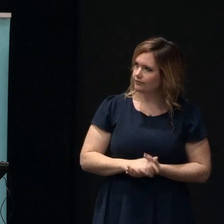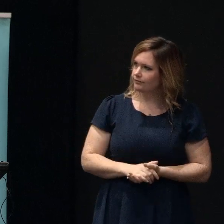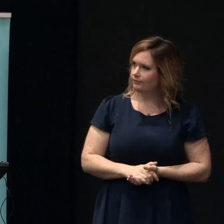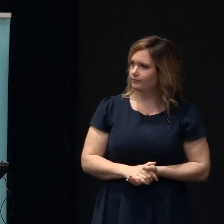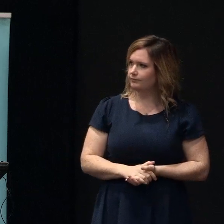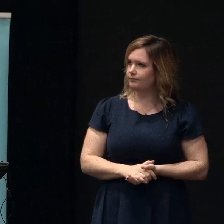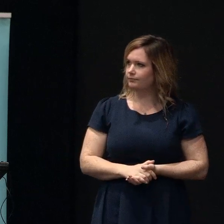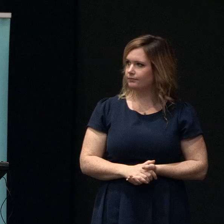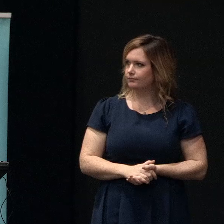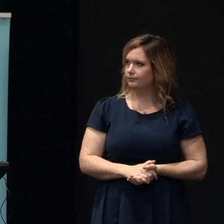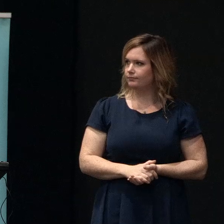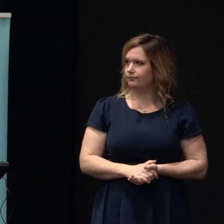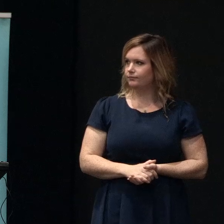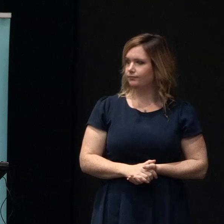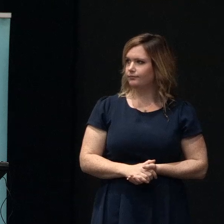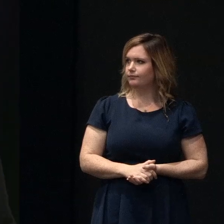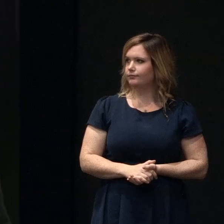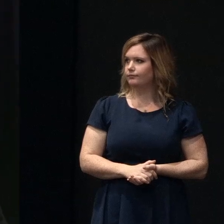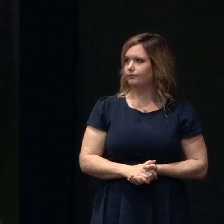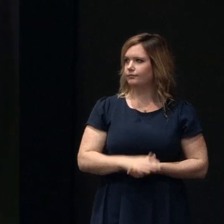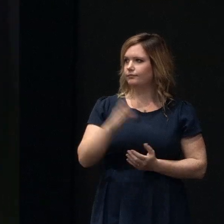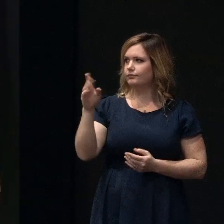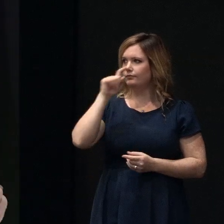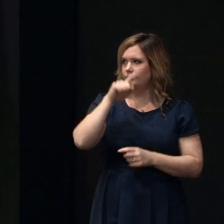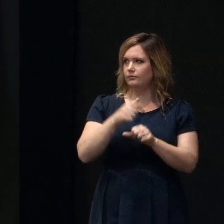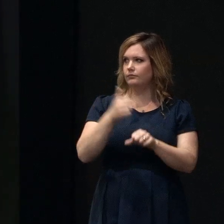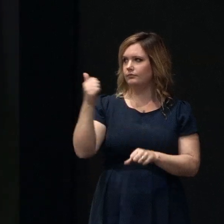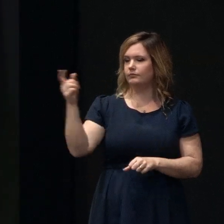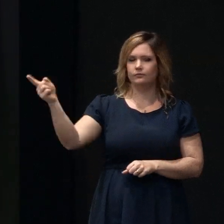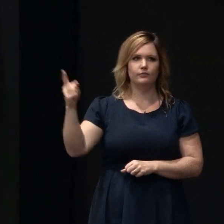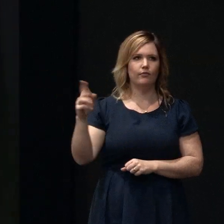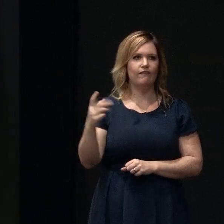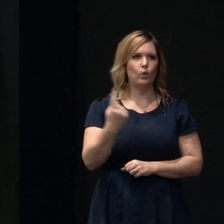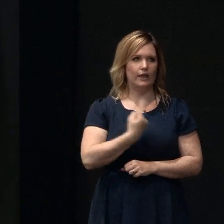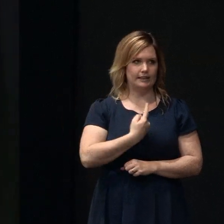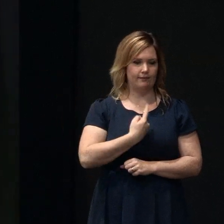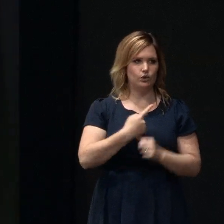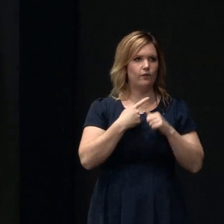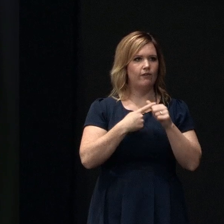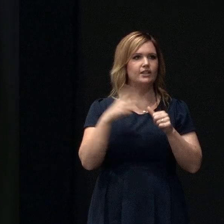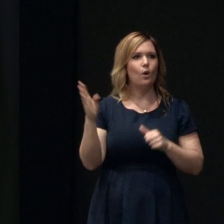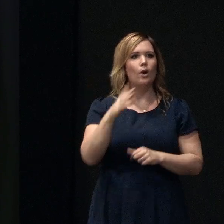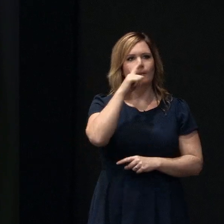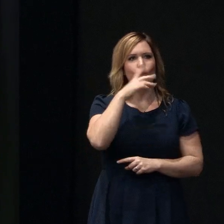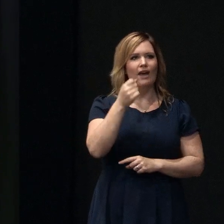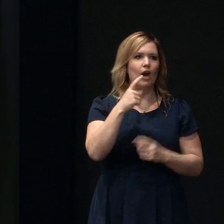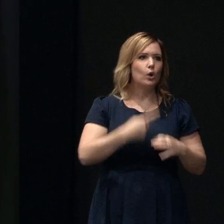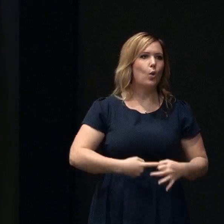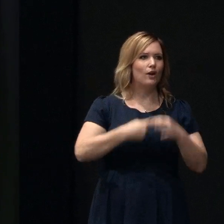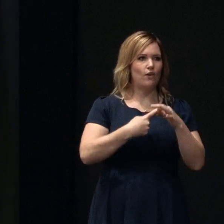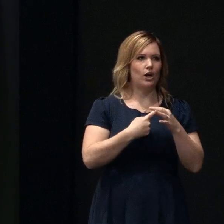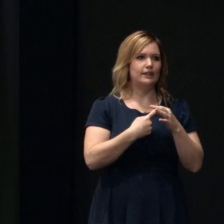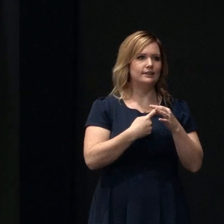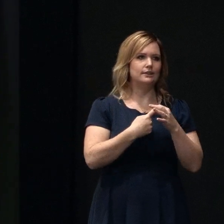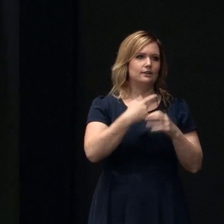alright in terms of individual advice all of the banks here have qualified authorised financial advisors now the role of a